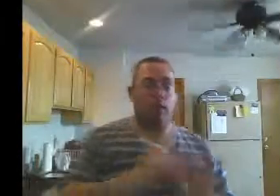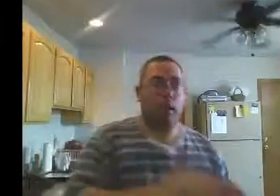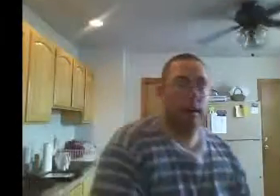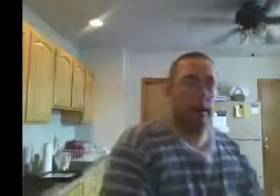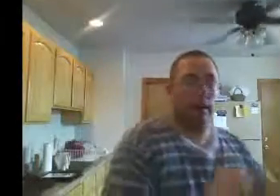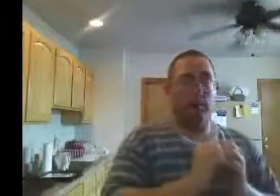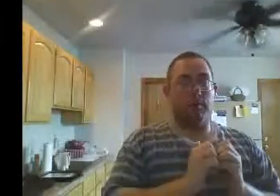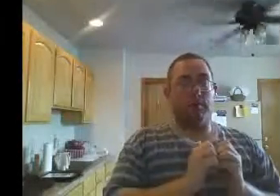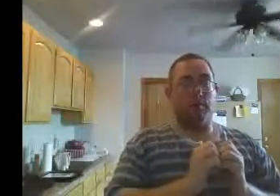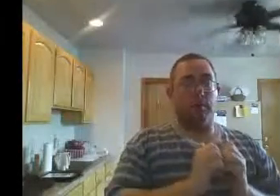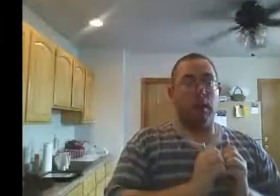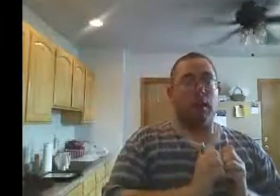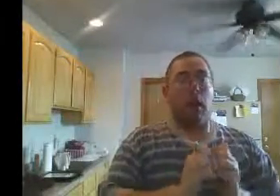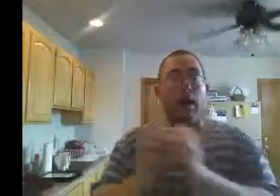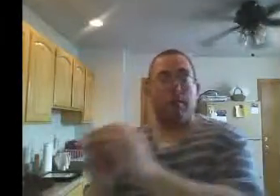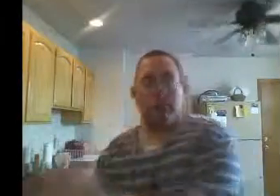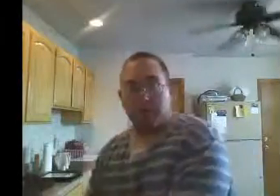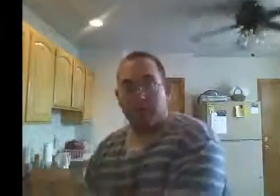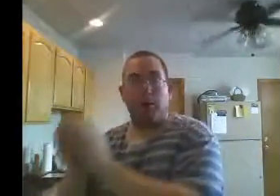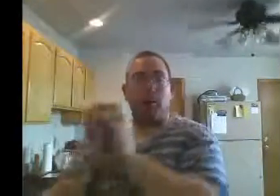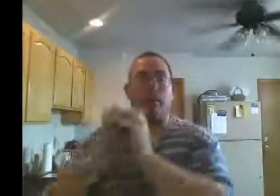Messiah and of J.M. Punk.